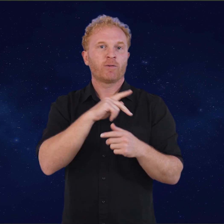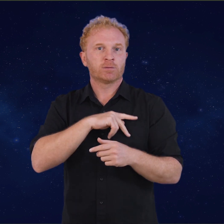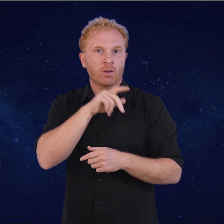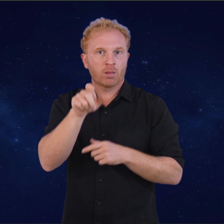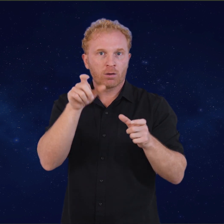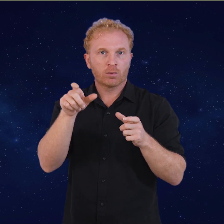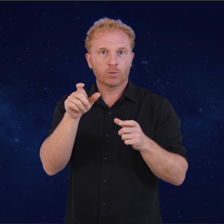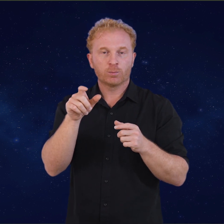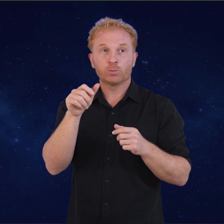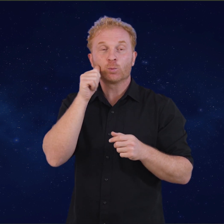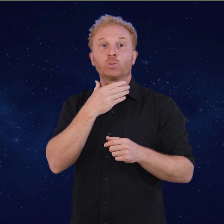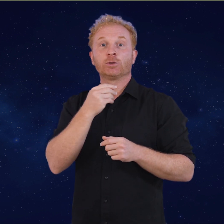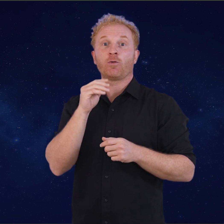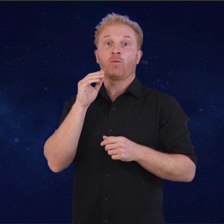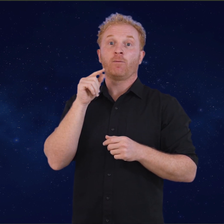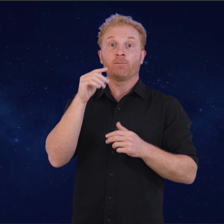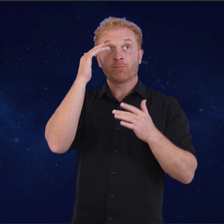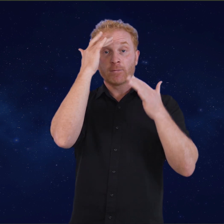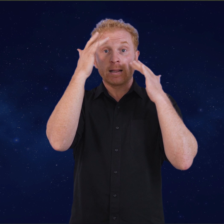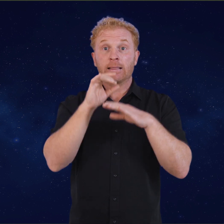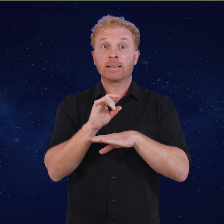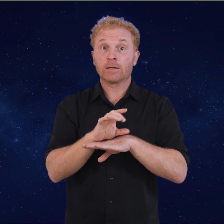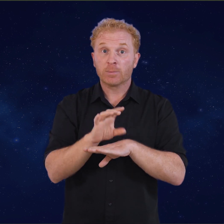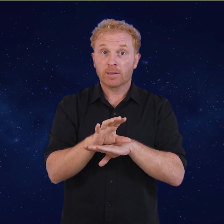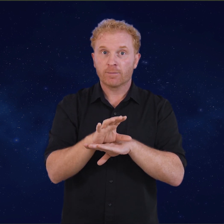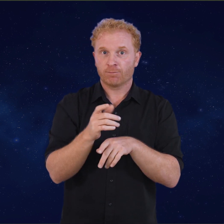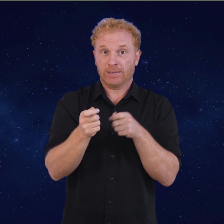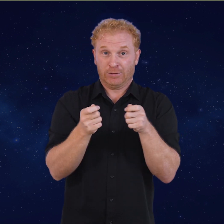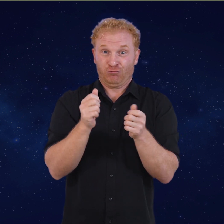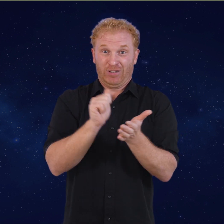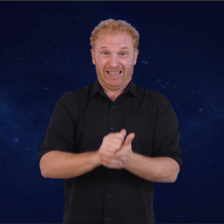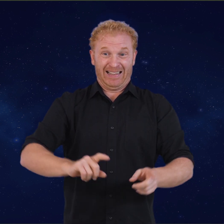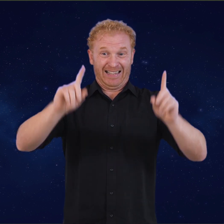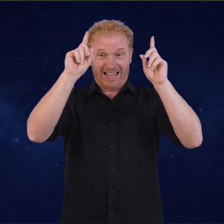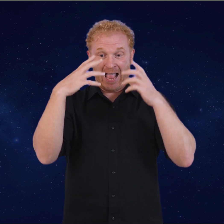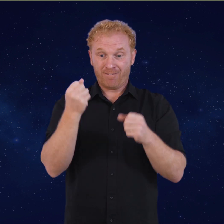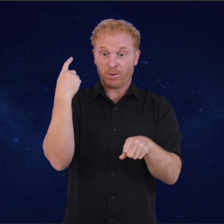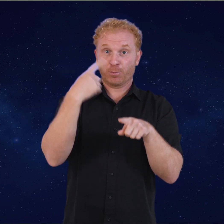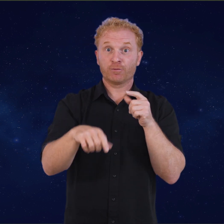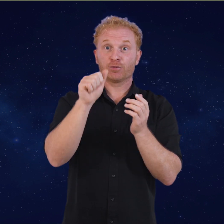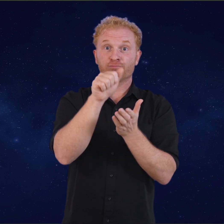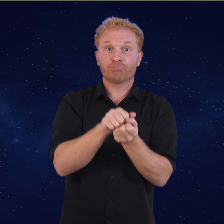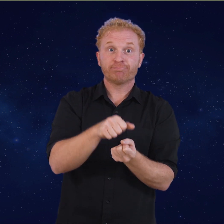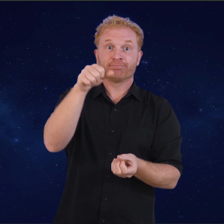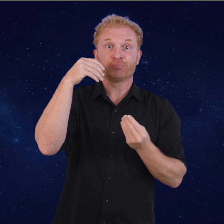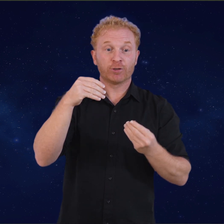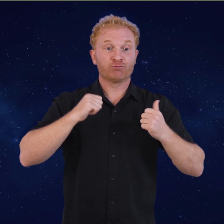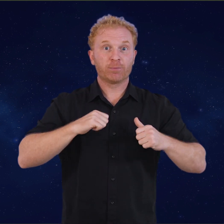psychedelic therapy, this means that the